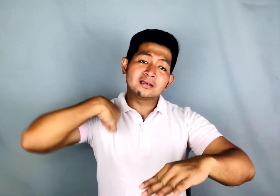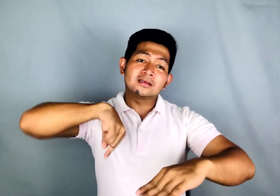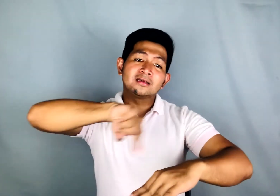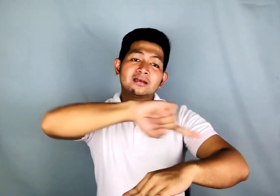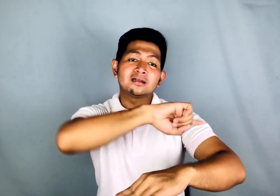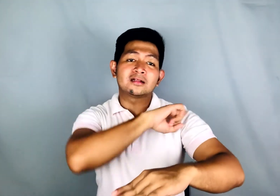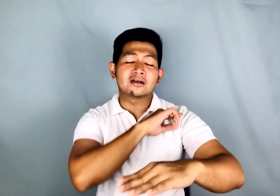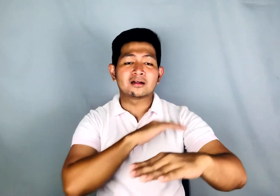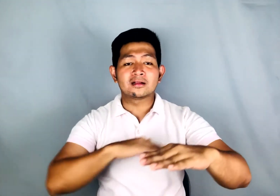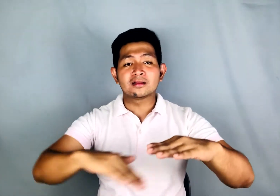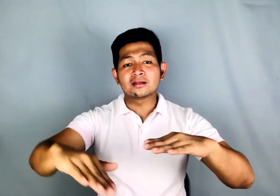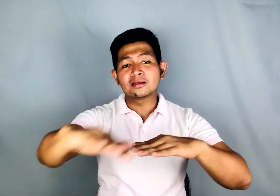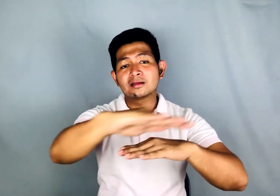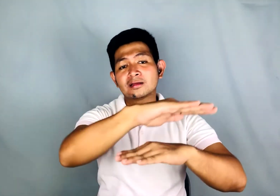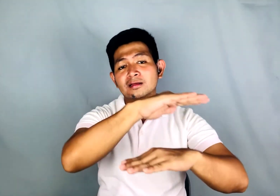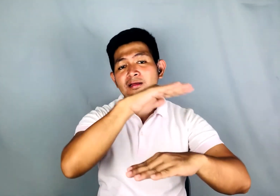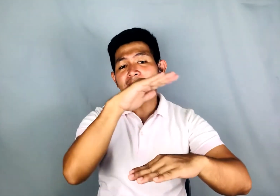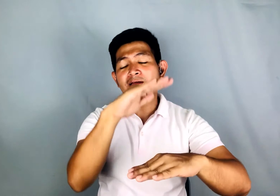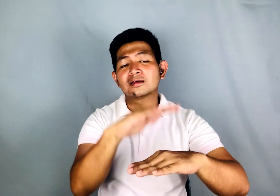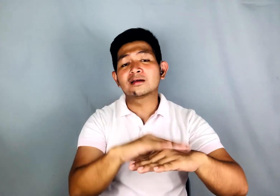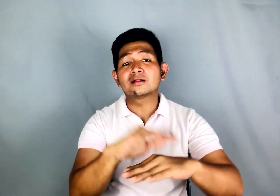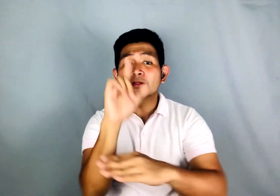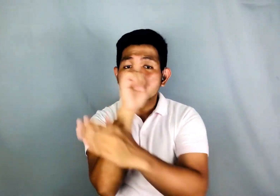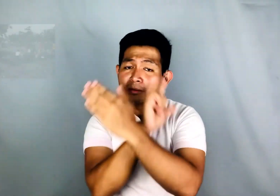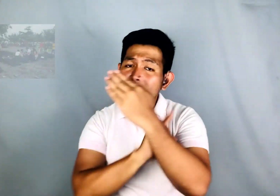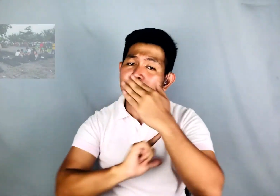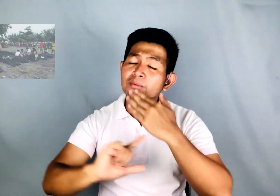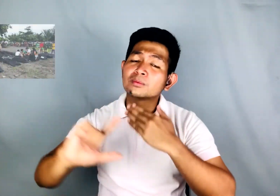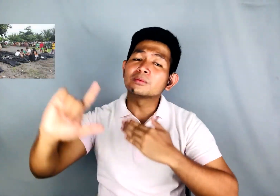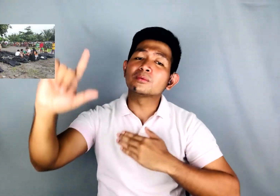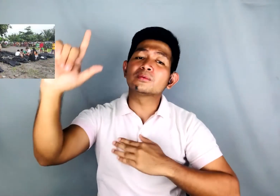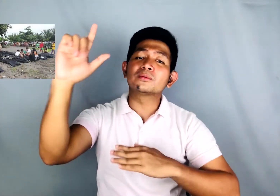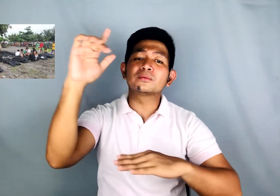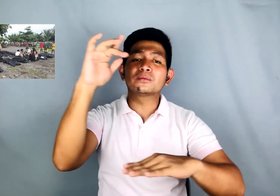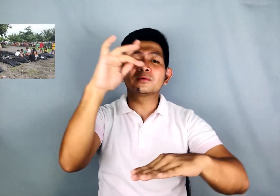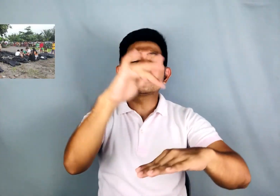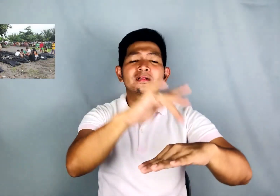hear us, O Lord, and heal our land